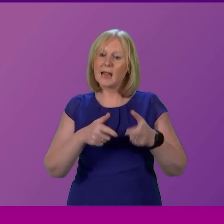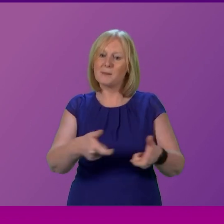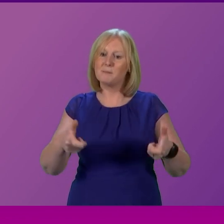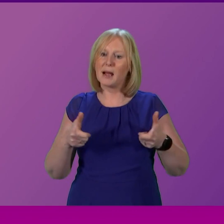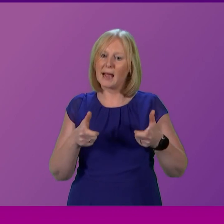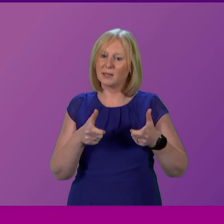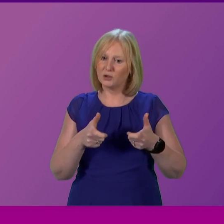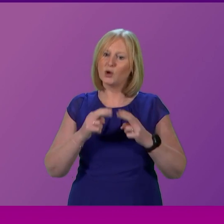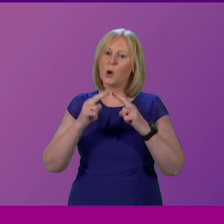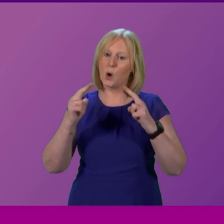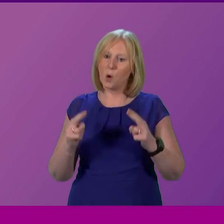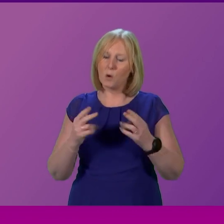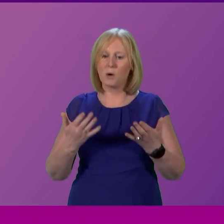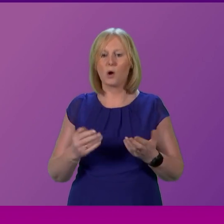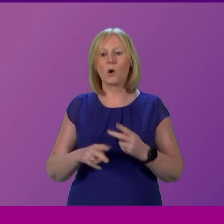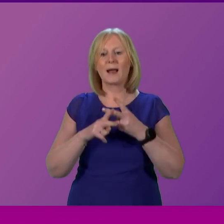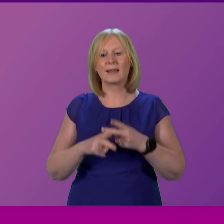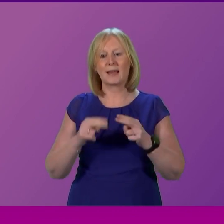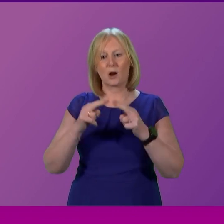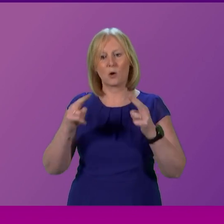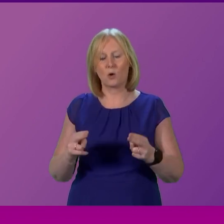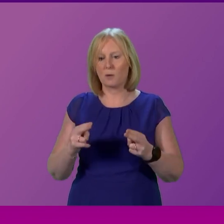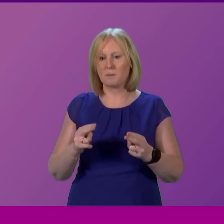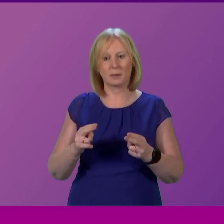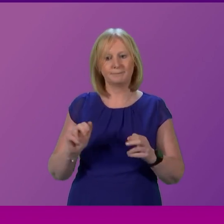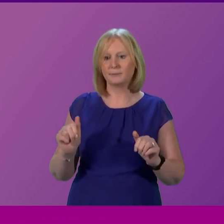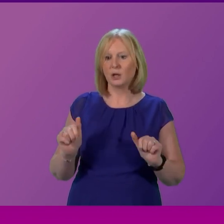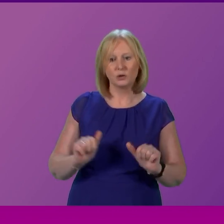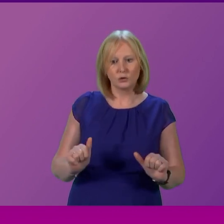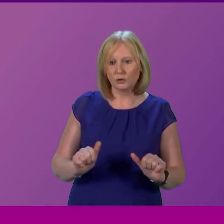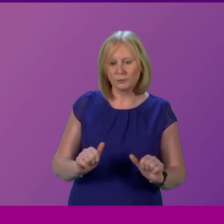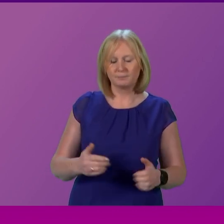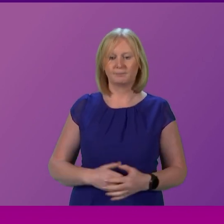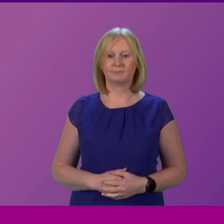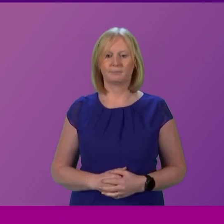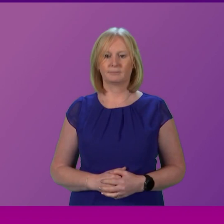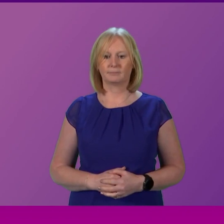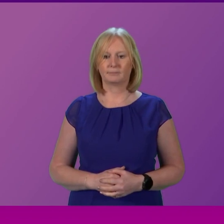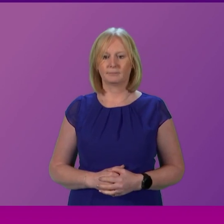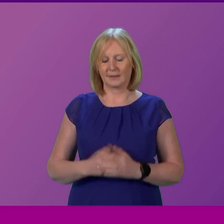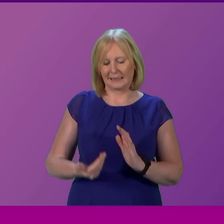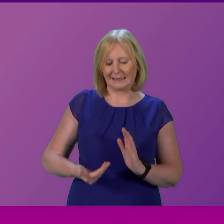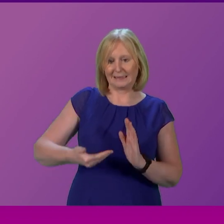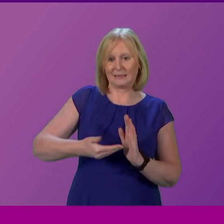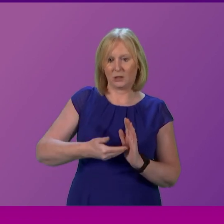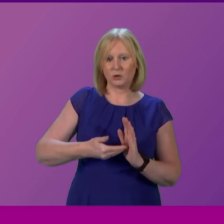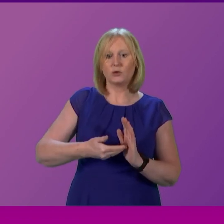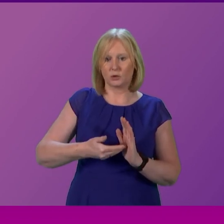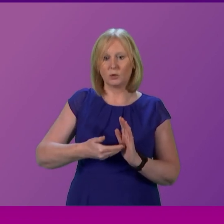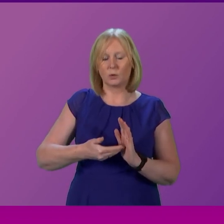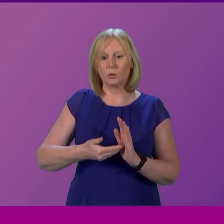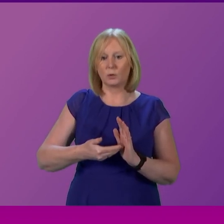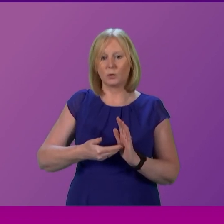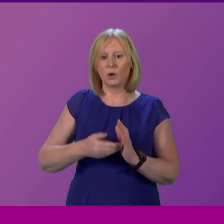or to a care home are simply not in place. Our presenting officer to this end, and as an additional and exceptional measure,